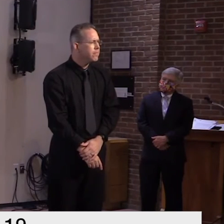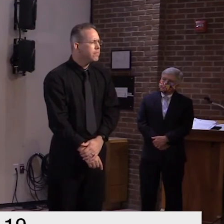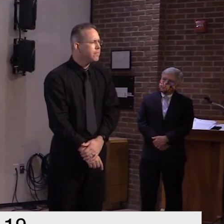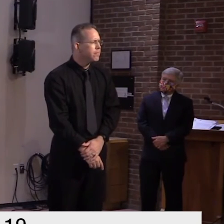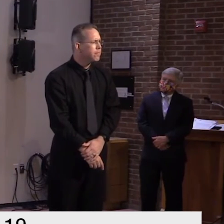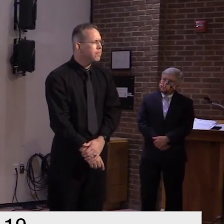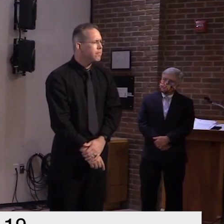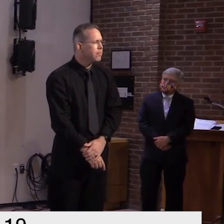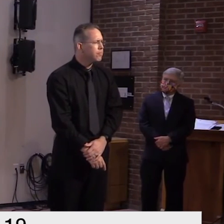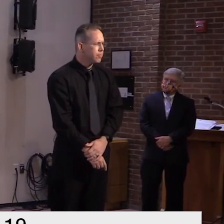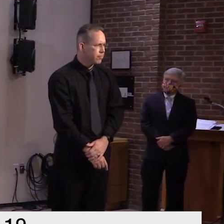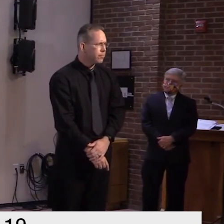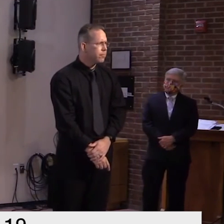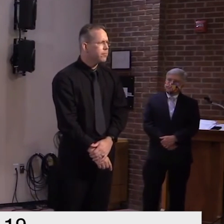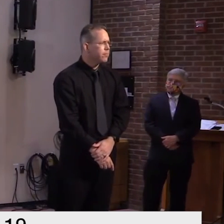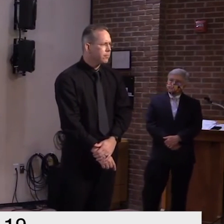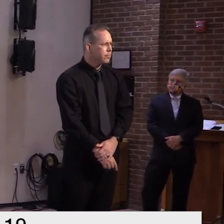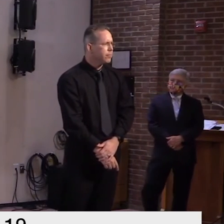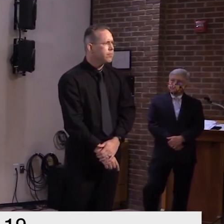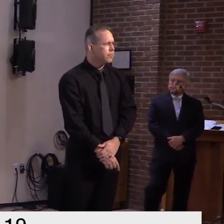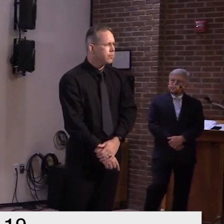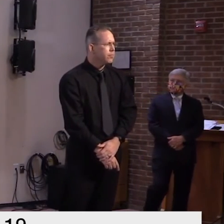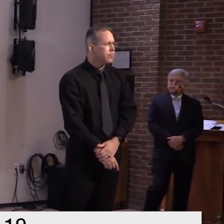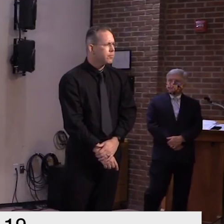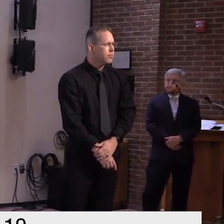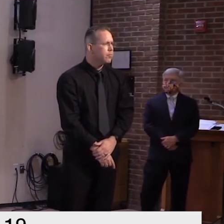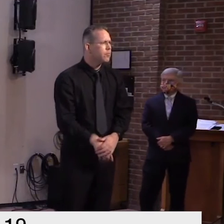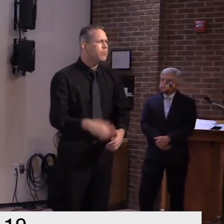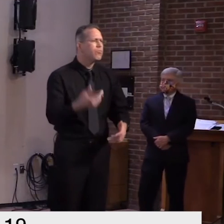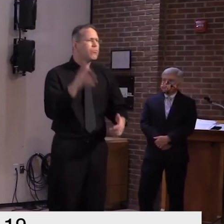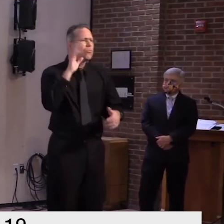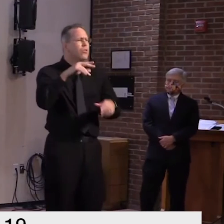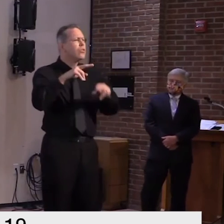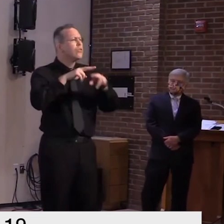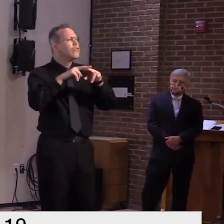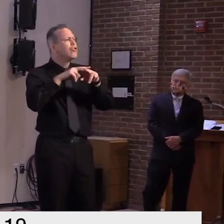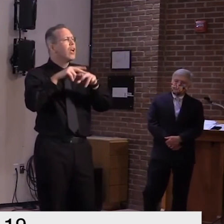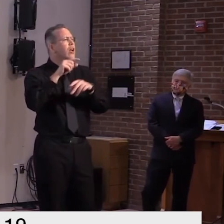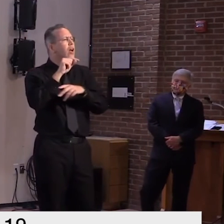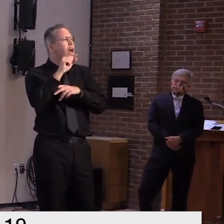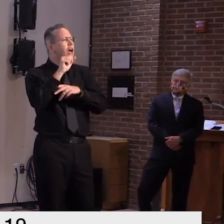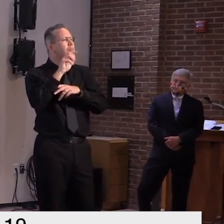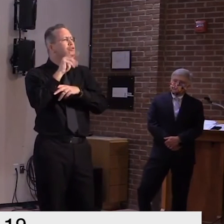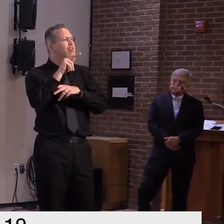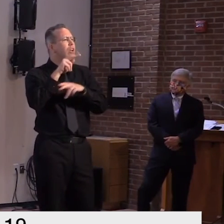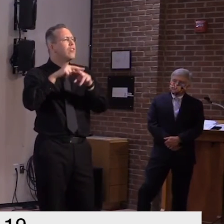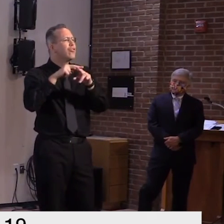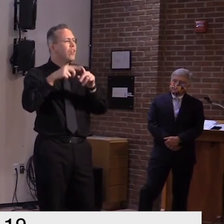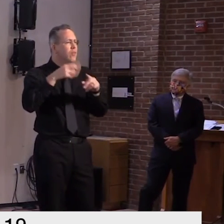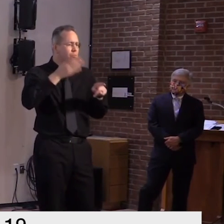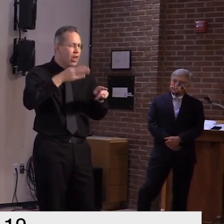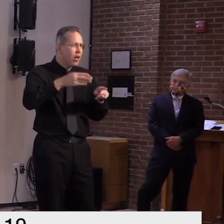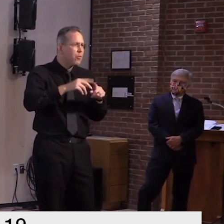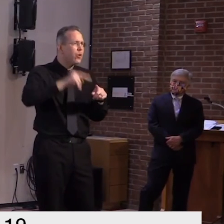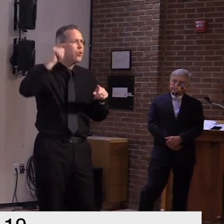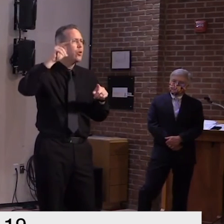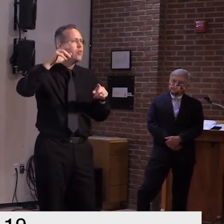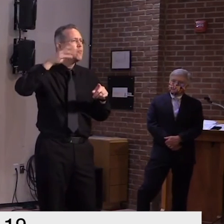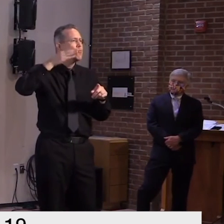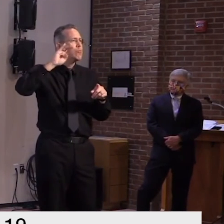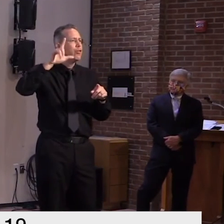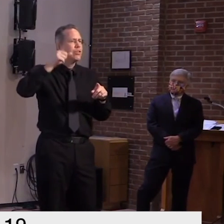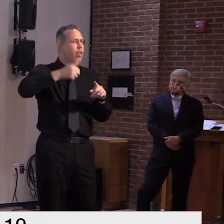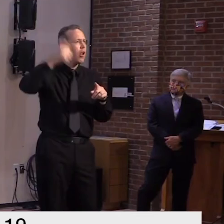to a lot of um hotspots dc new york and what is the discussion among state leaders and amtrak